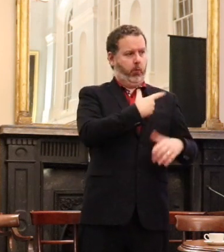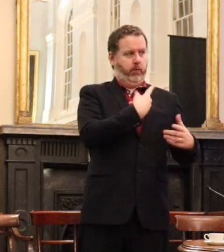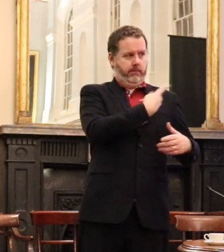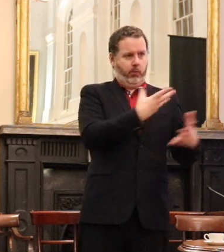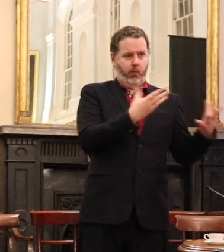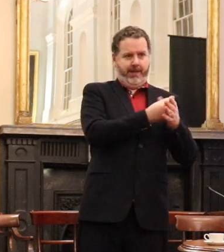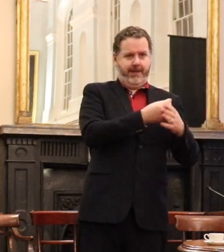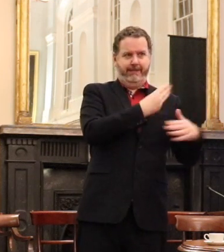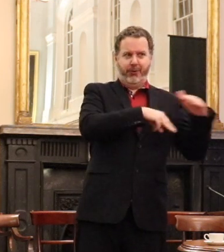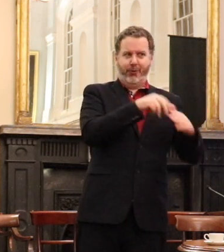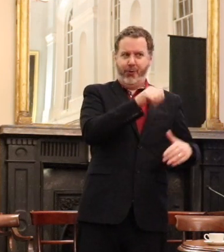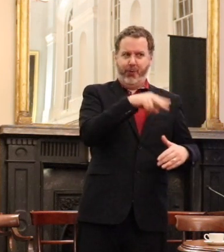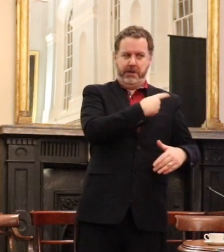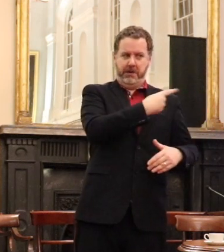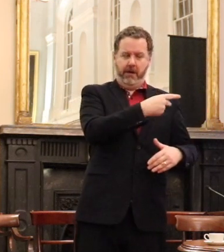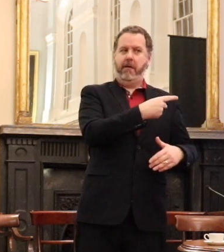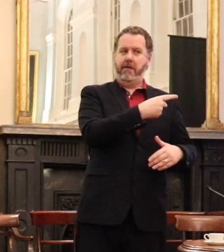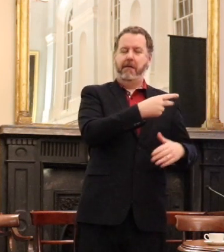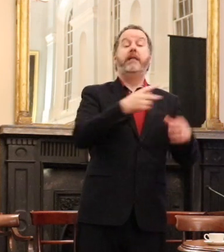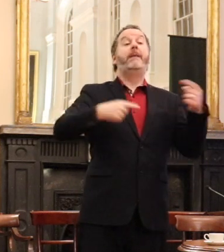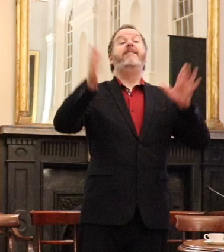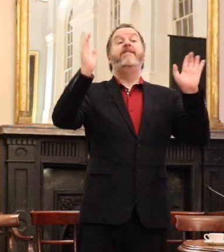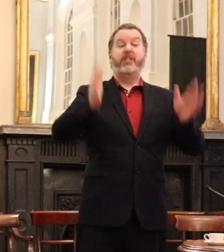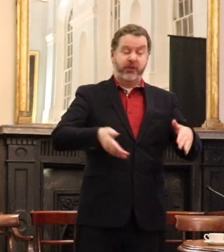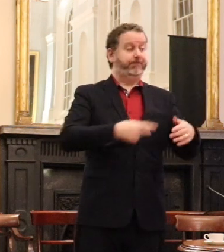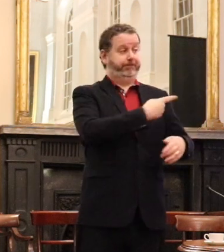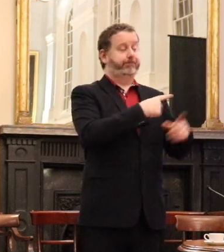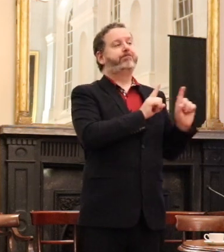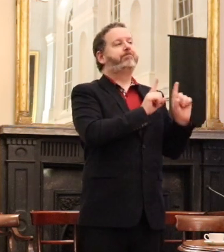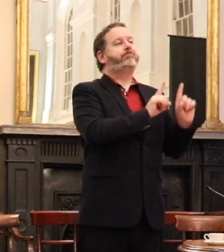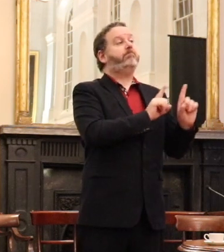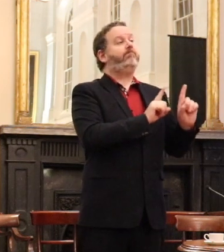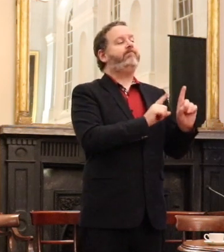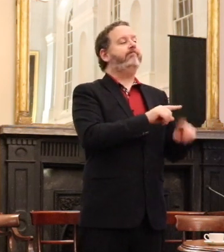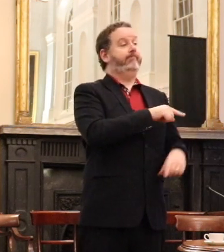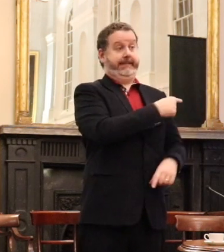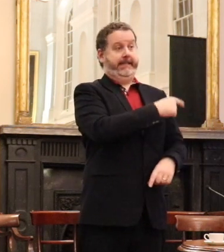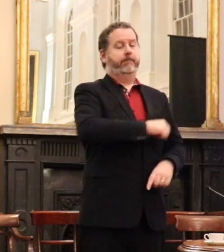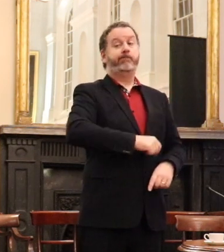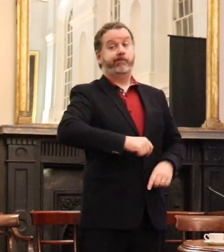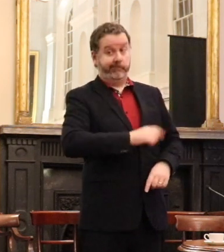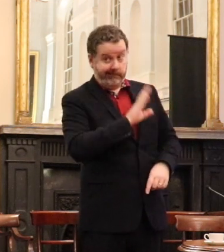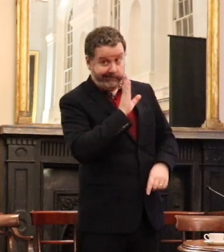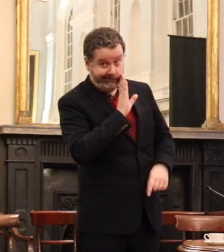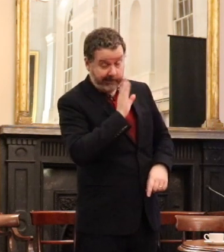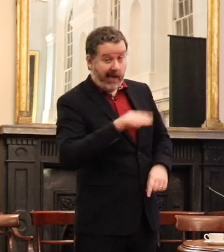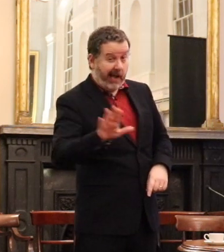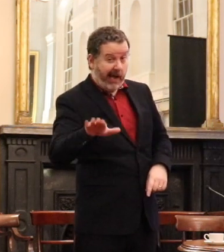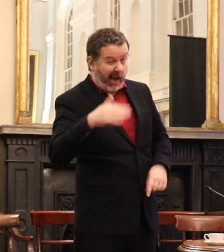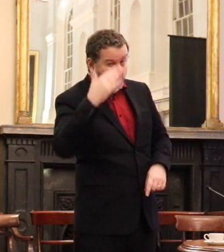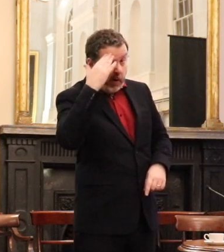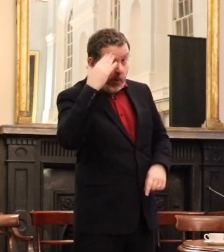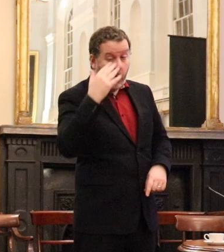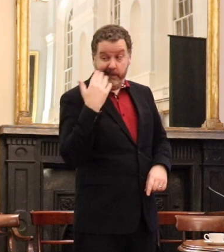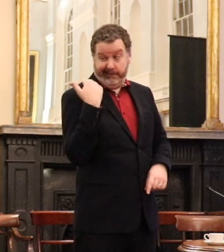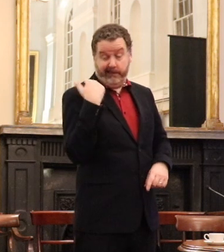politics when we left the studio and Michael leaned over and conspiratorial whispered to me and said I know I might have come across as